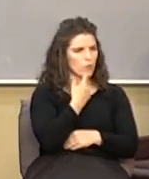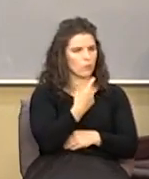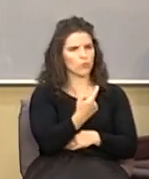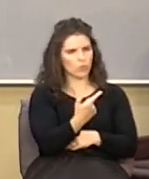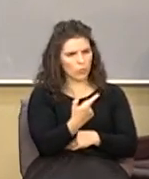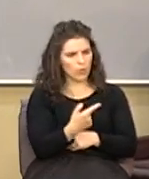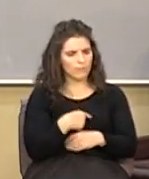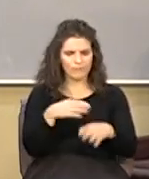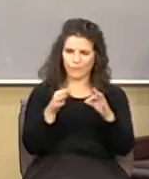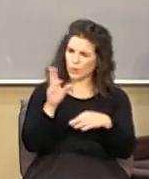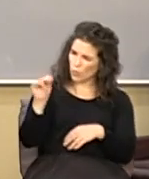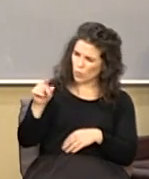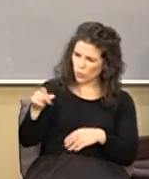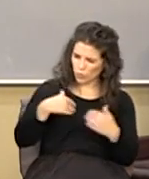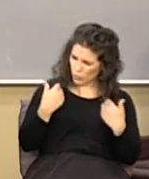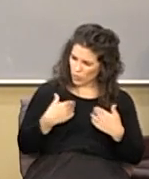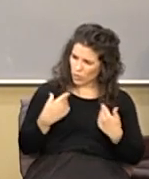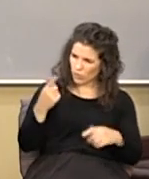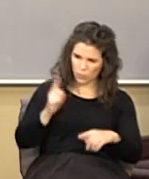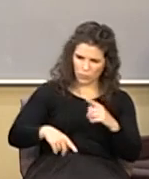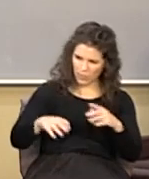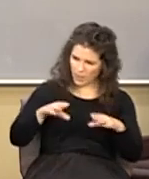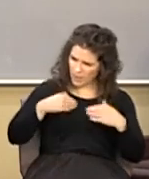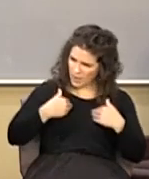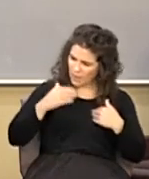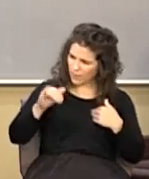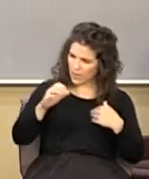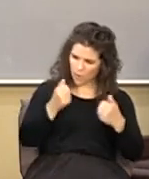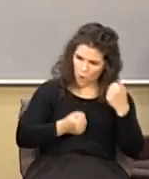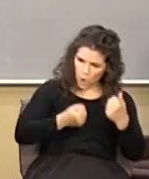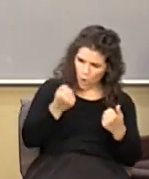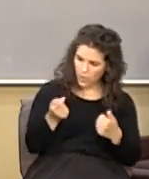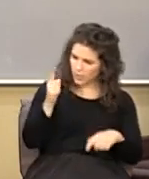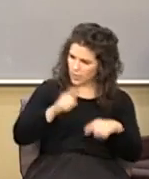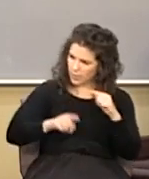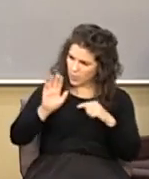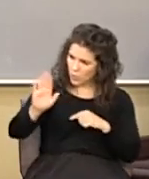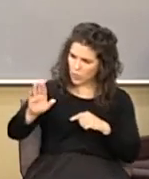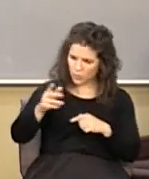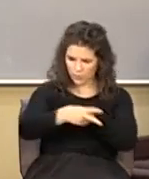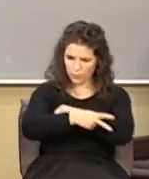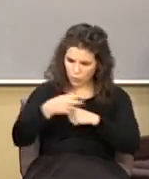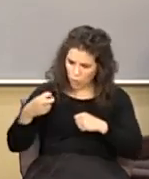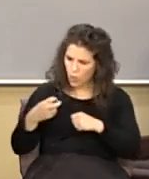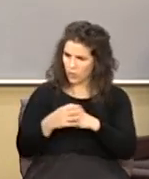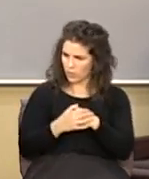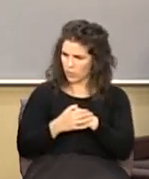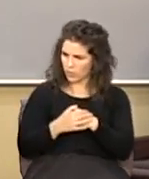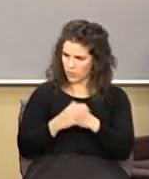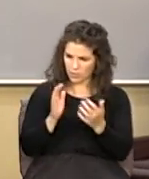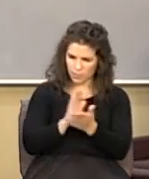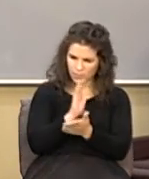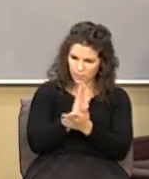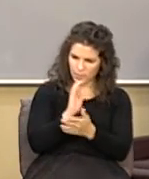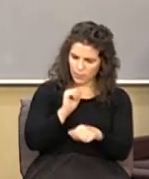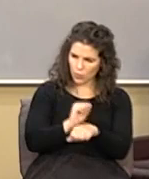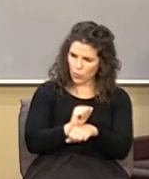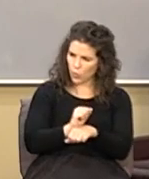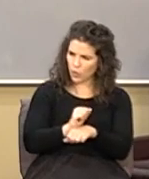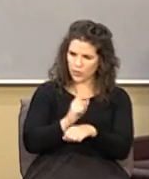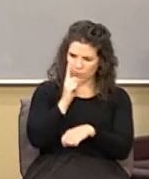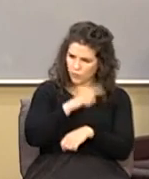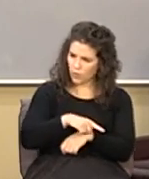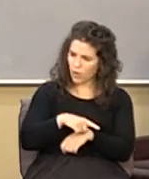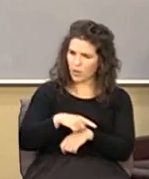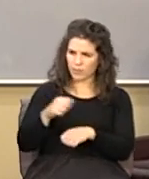how they said no you're too young you can't own that car can't be yours you've stolen it the paperwork is a fraud they